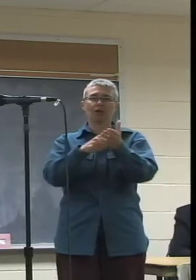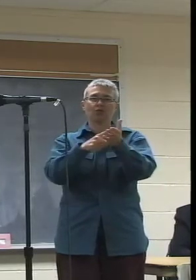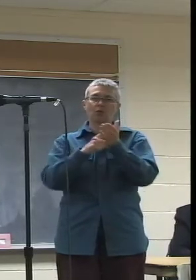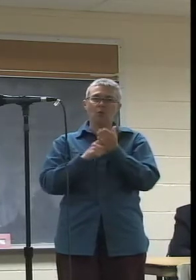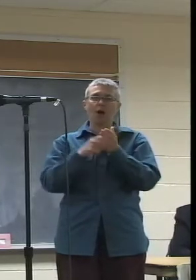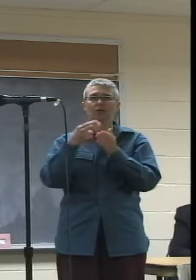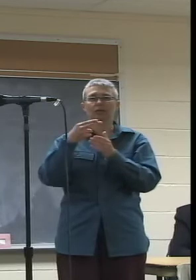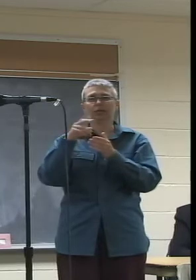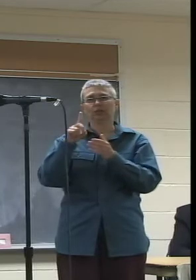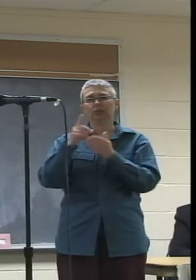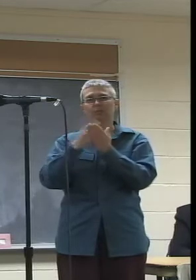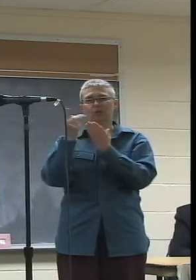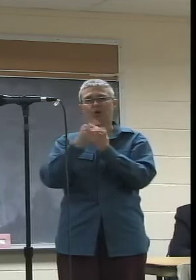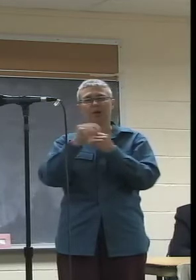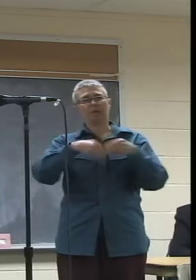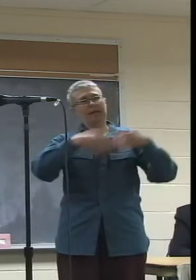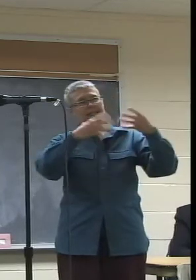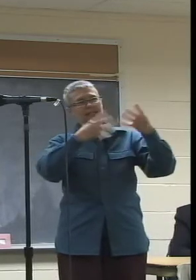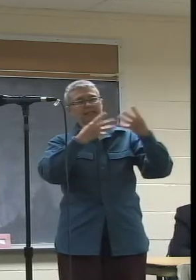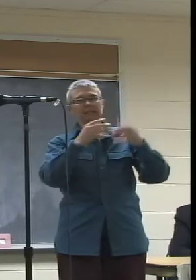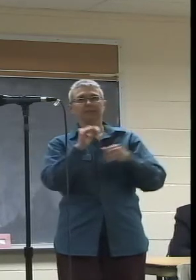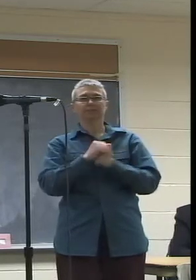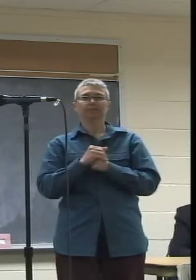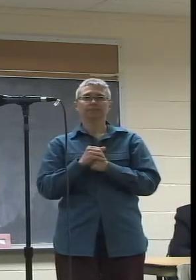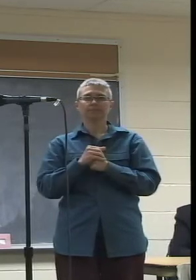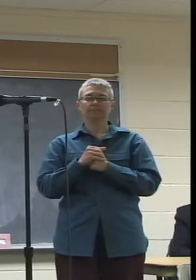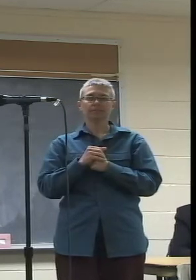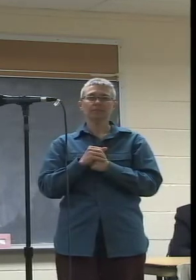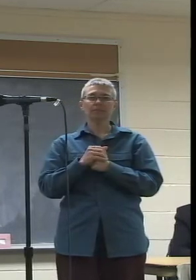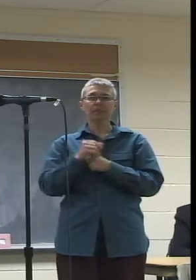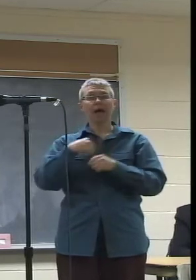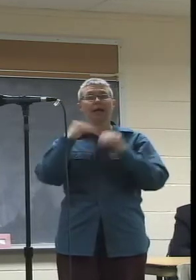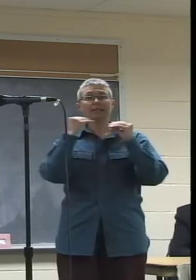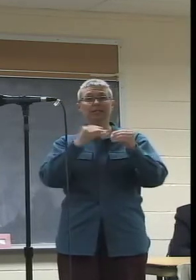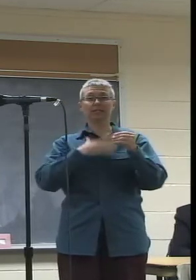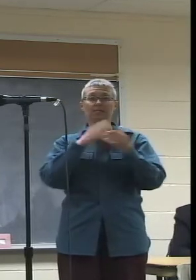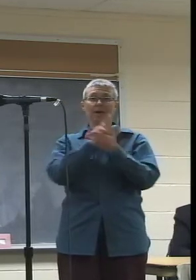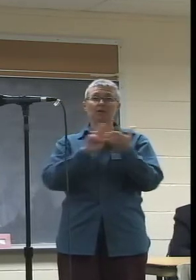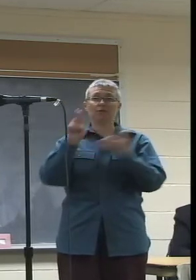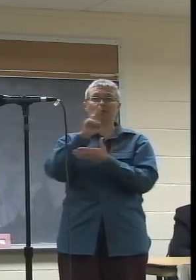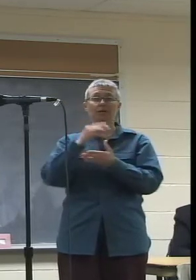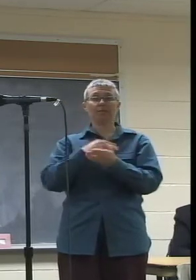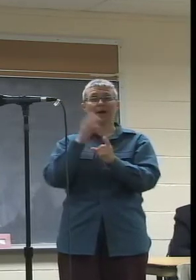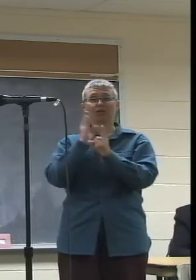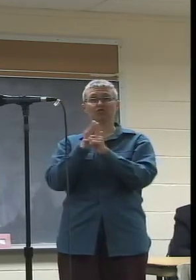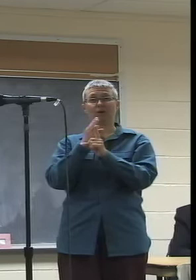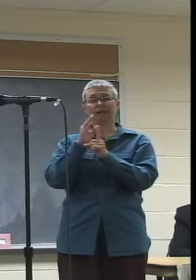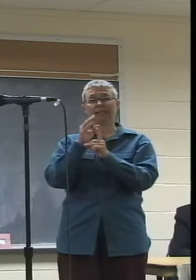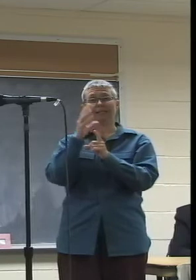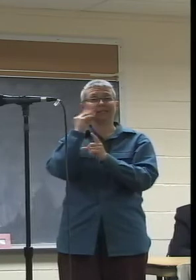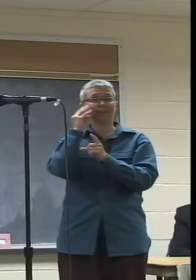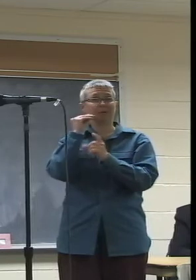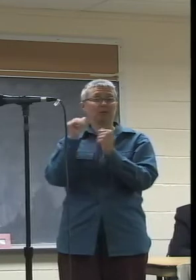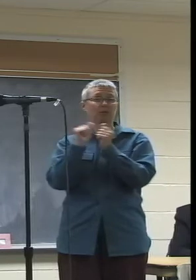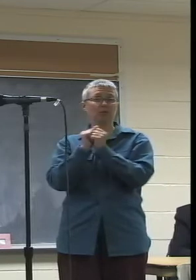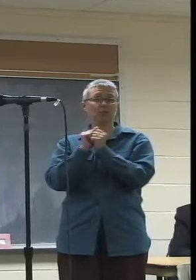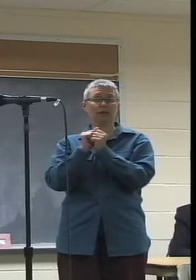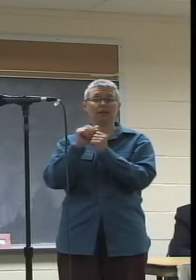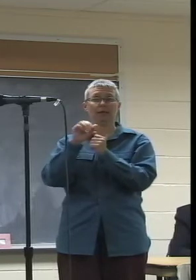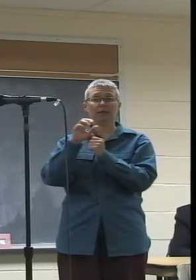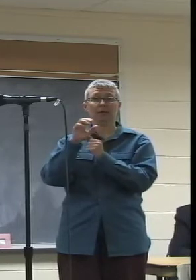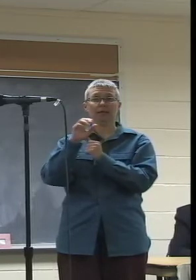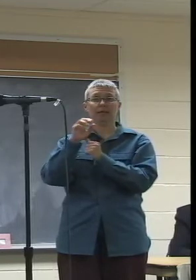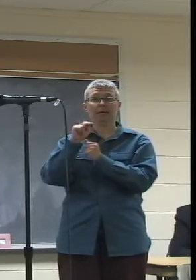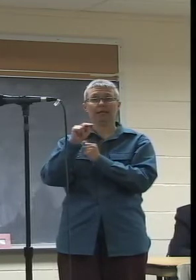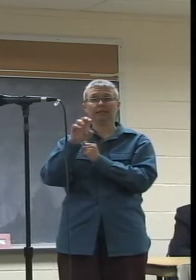programming. In conclusion, as I mentioned, I teach at the university and my own direct experience of MTV's impact is based on how it's